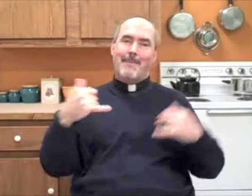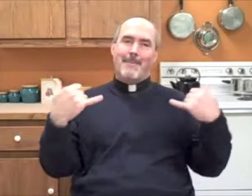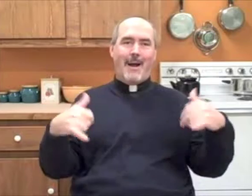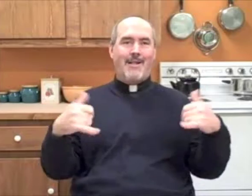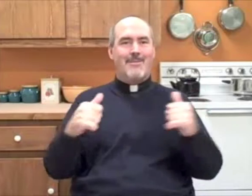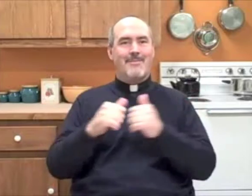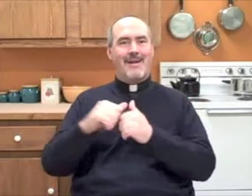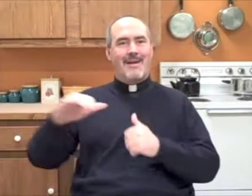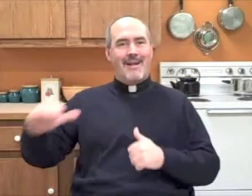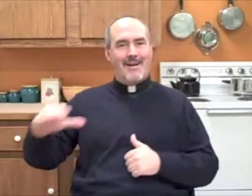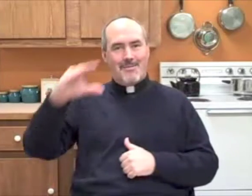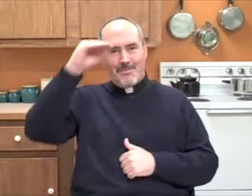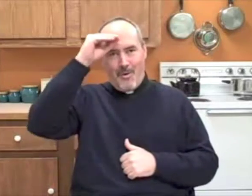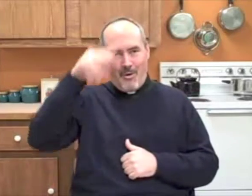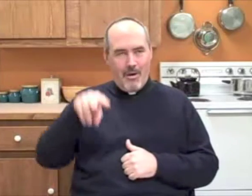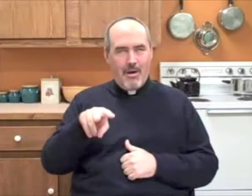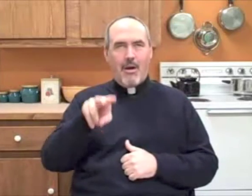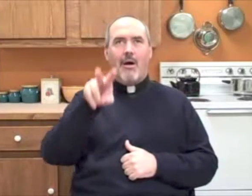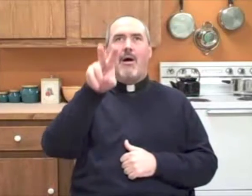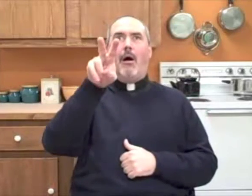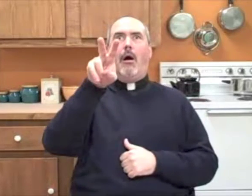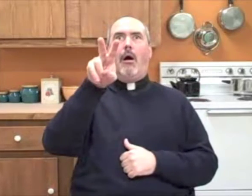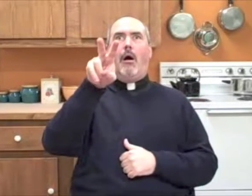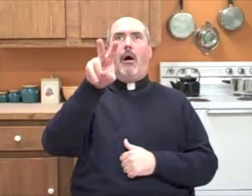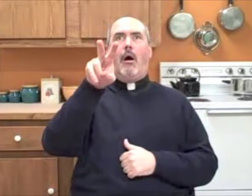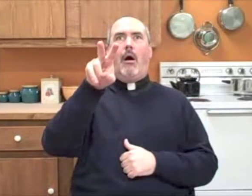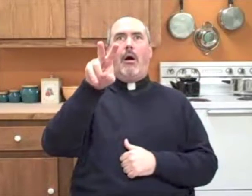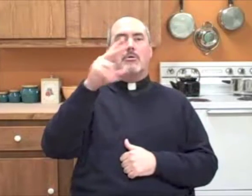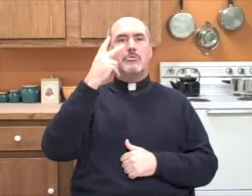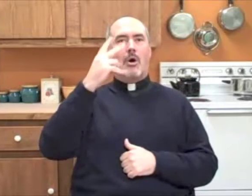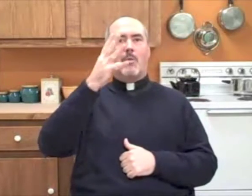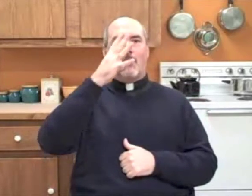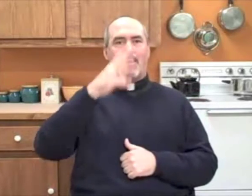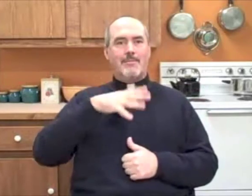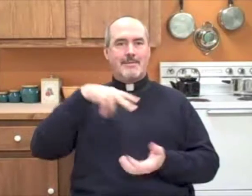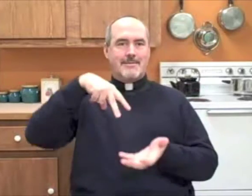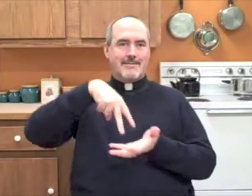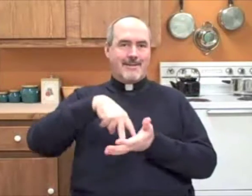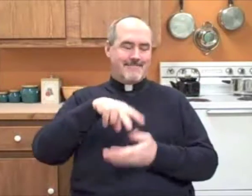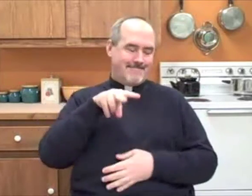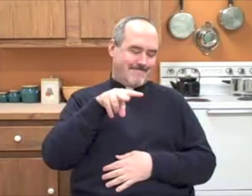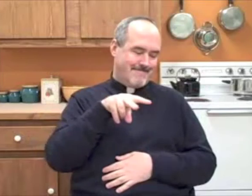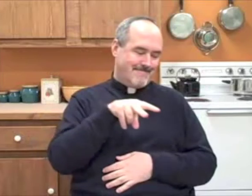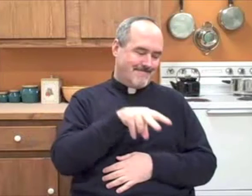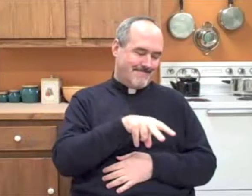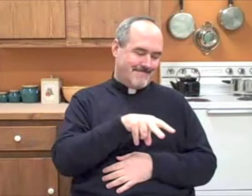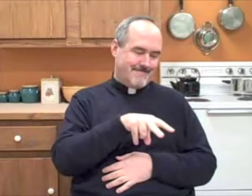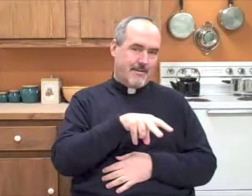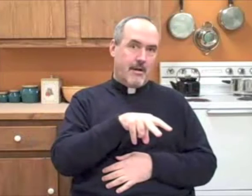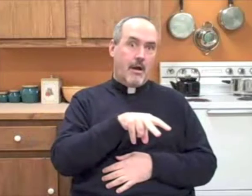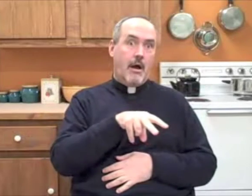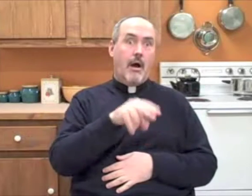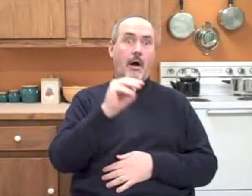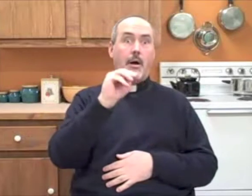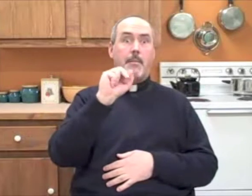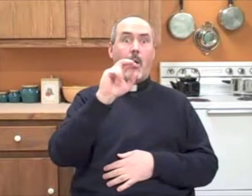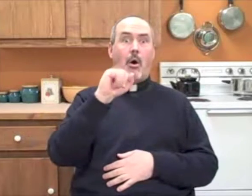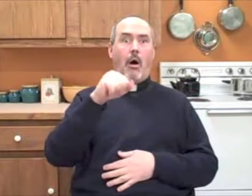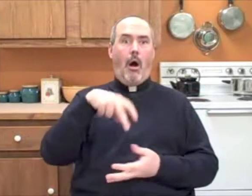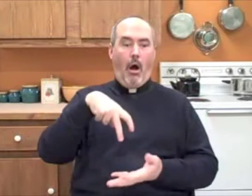Rosa there playing with a little boy Maria looked up and saw a woman standing there gazing upon her daughter and